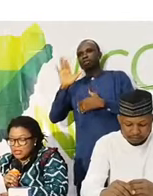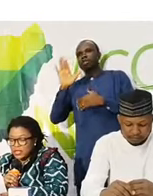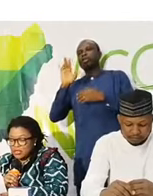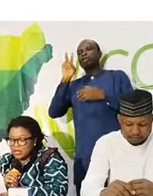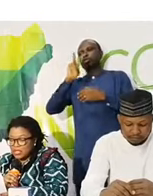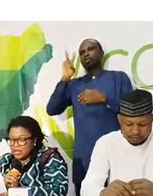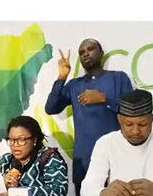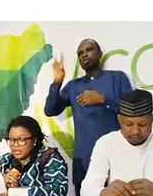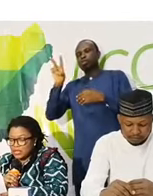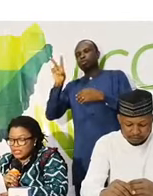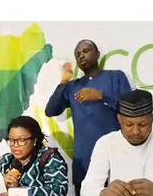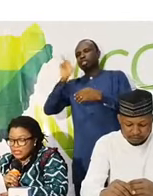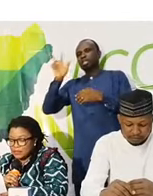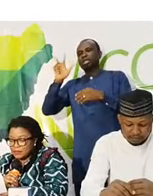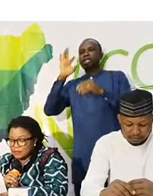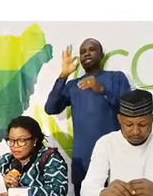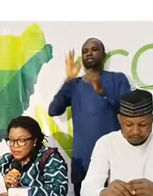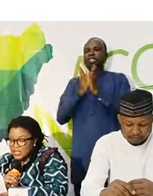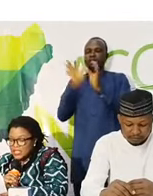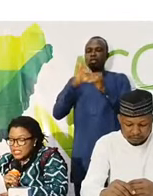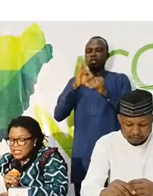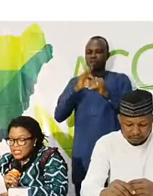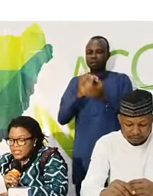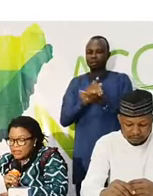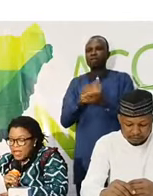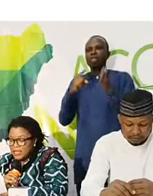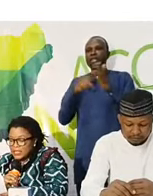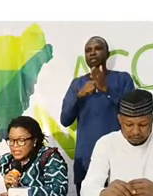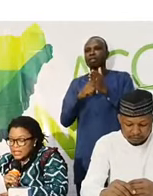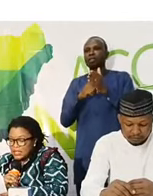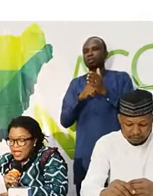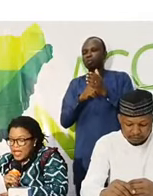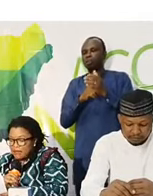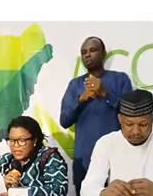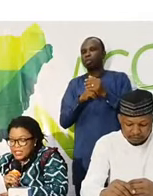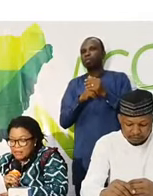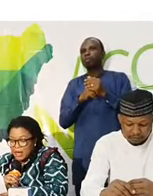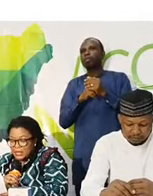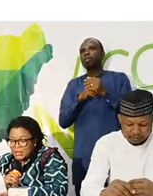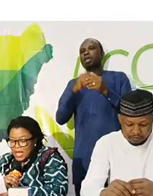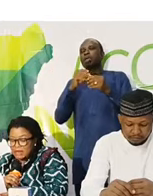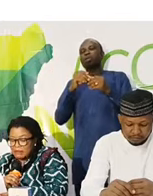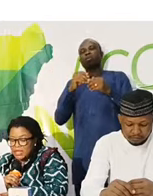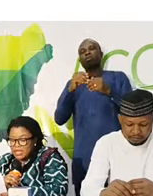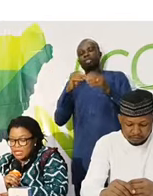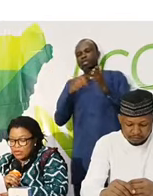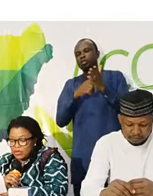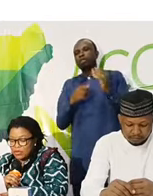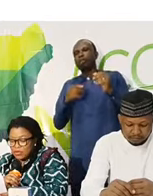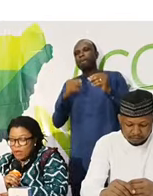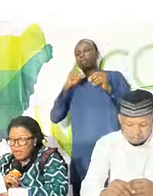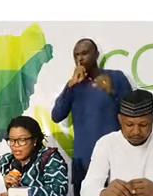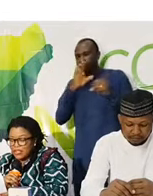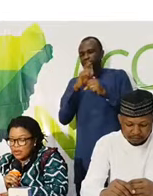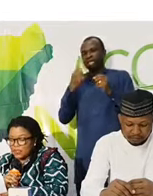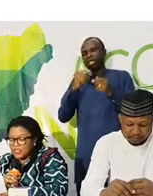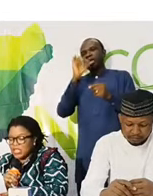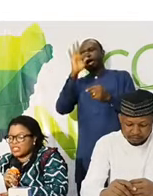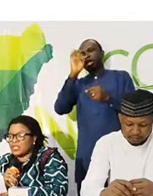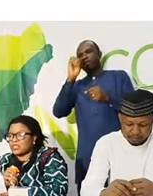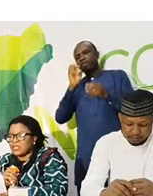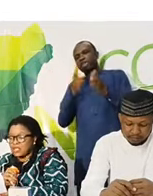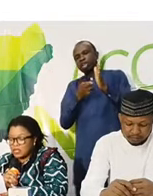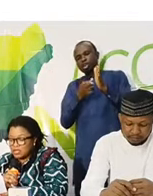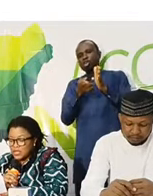2023 general elections, this satisfies the IFA's demand and meets the requirements of